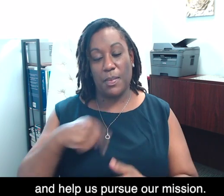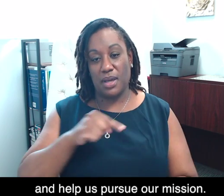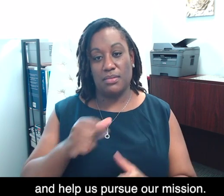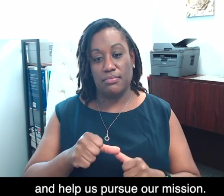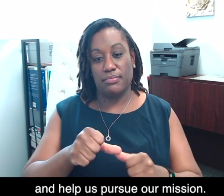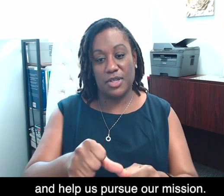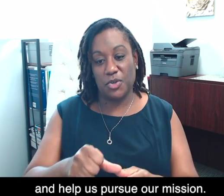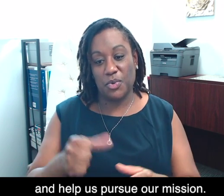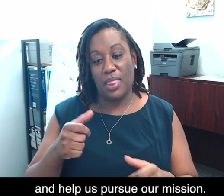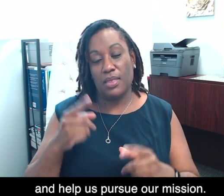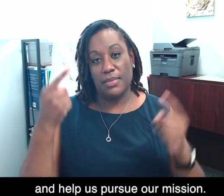and help us pursue our mission.